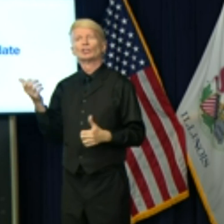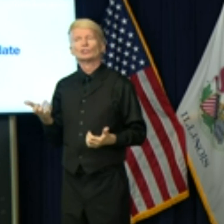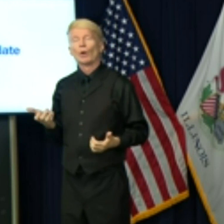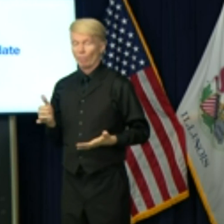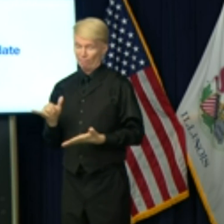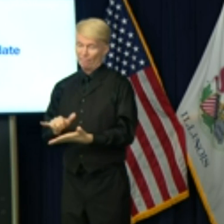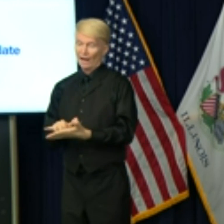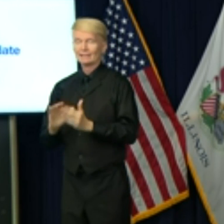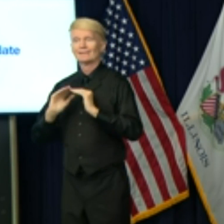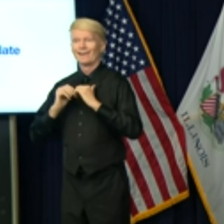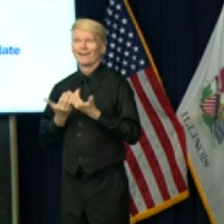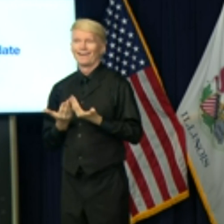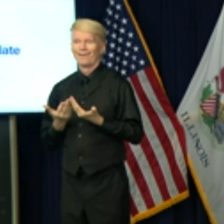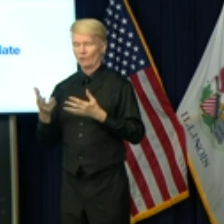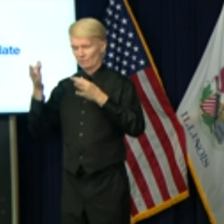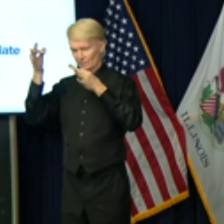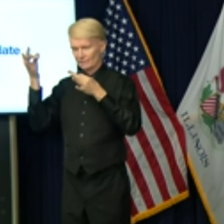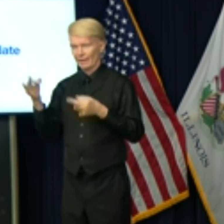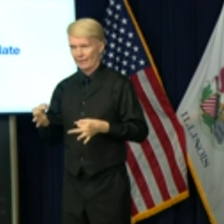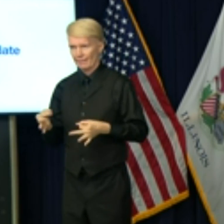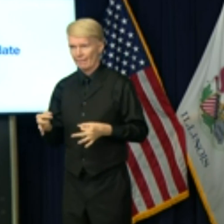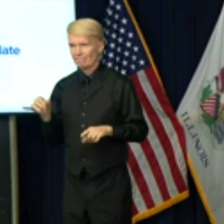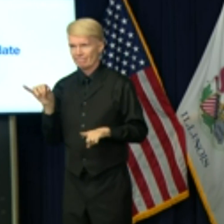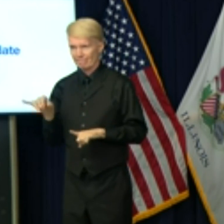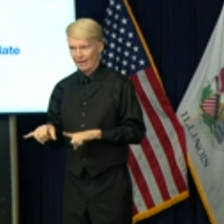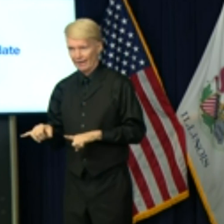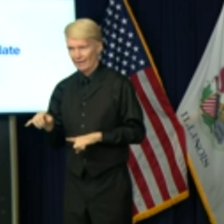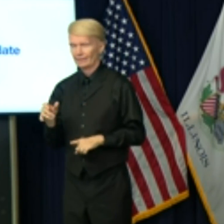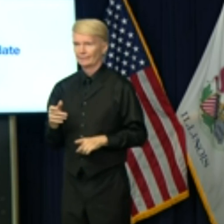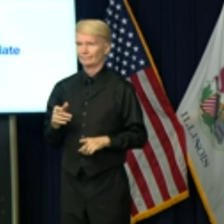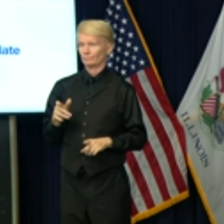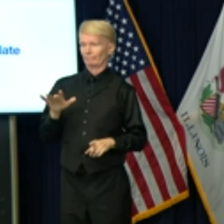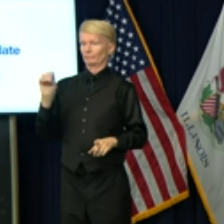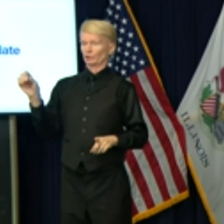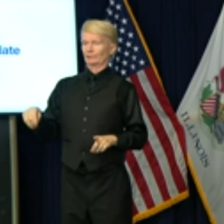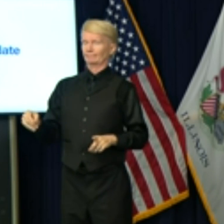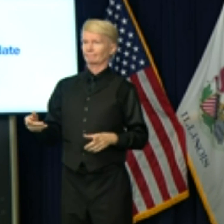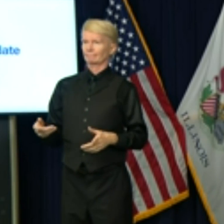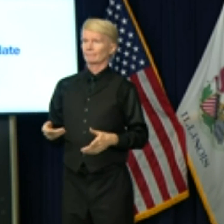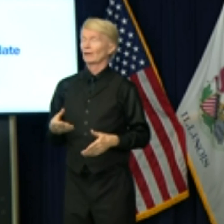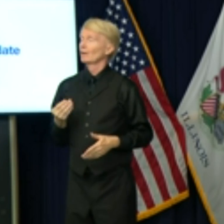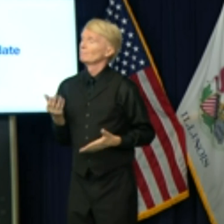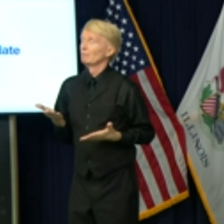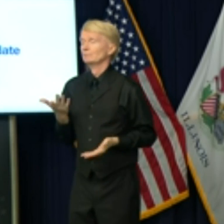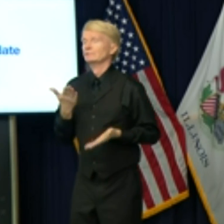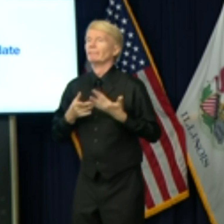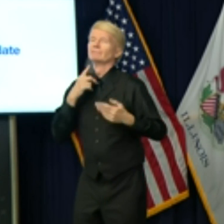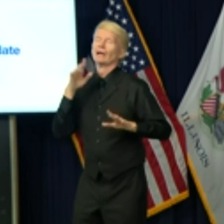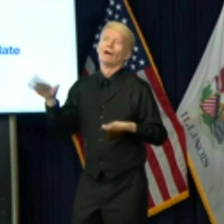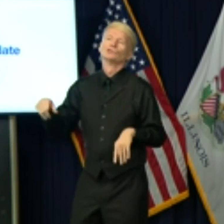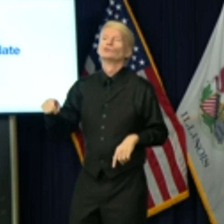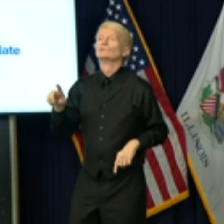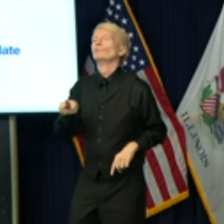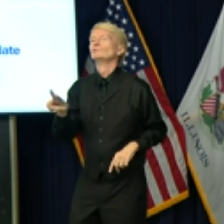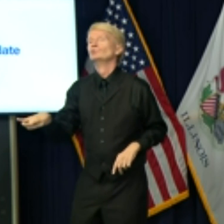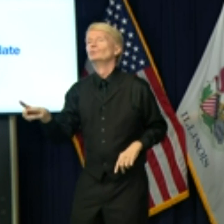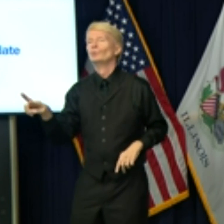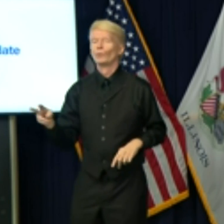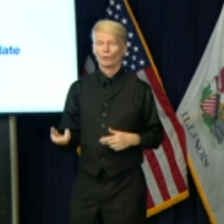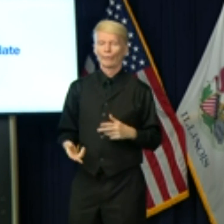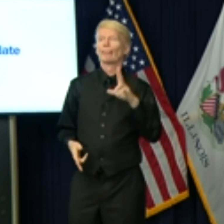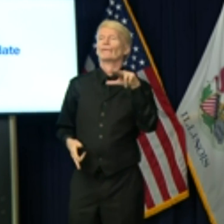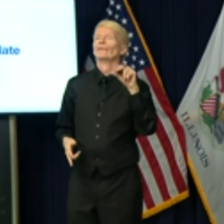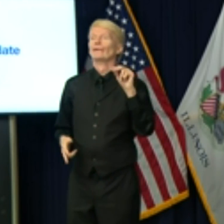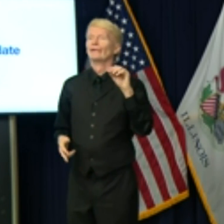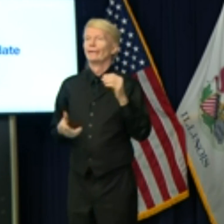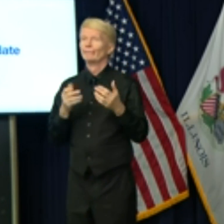how they came to the decision. As to, you know, you listen, I'm sure that someone could say it should be 22 percent or 30